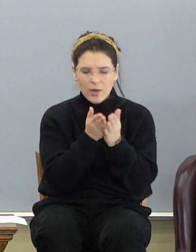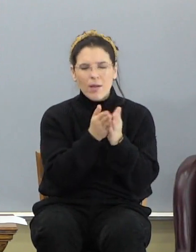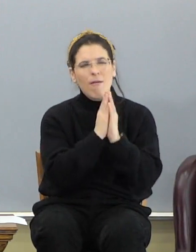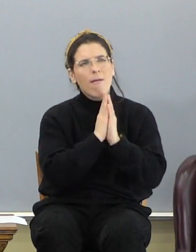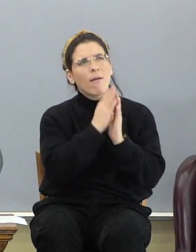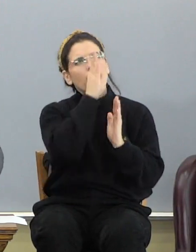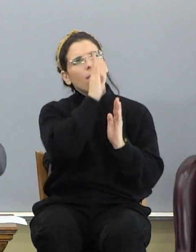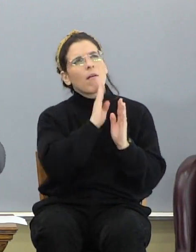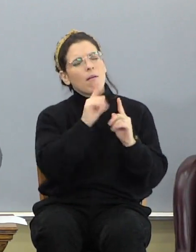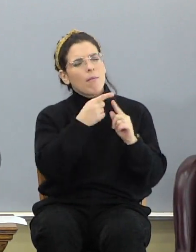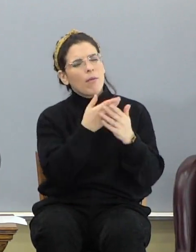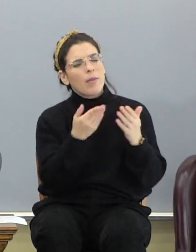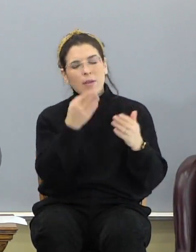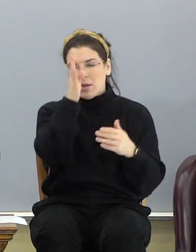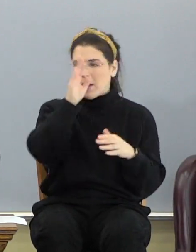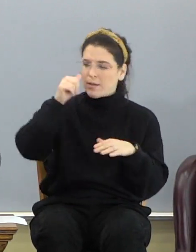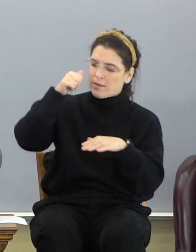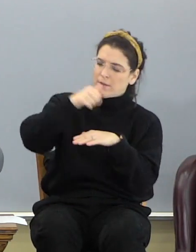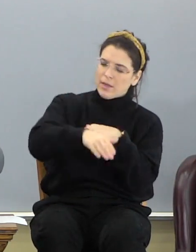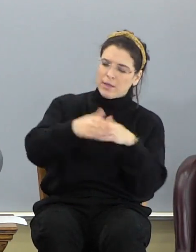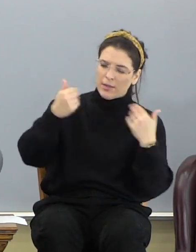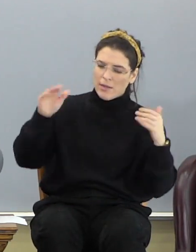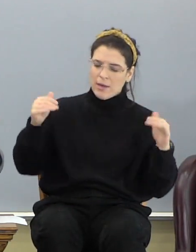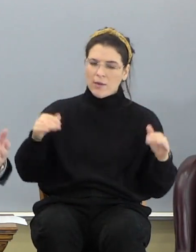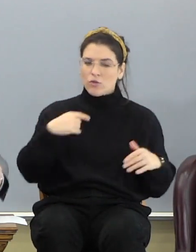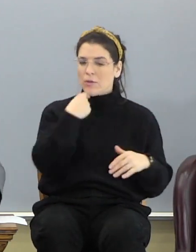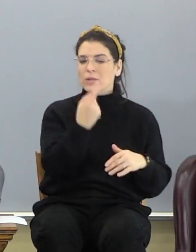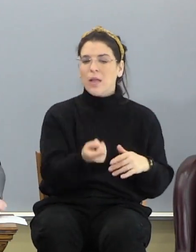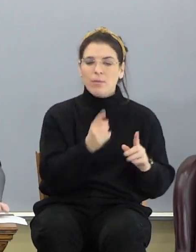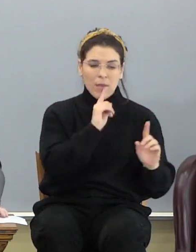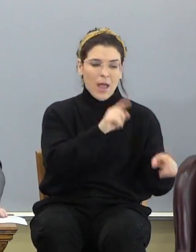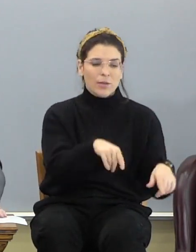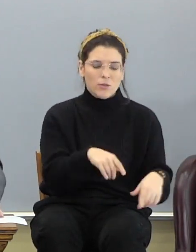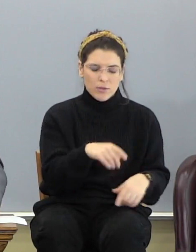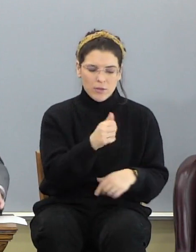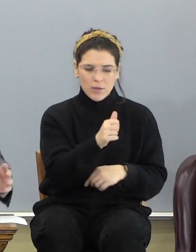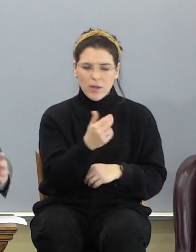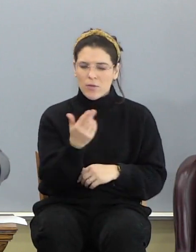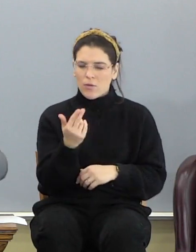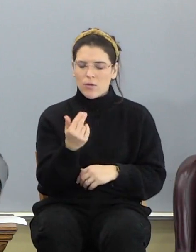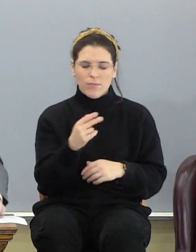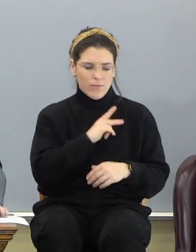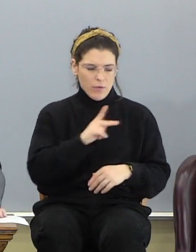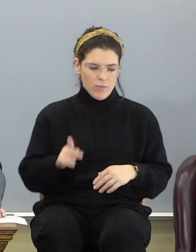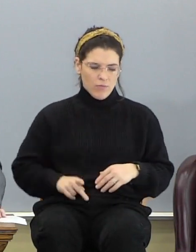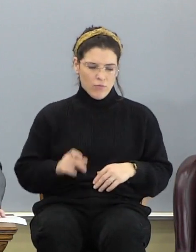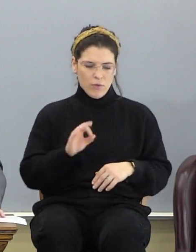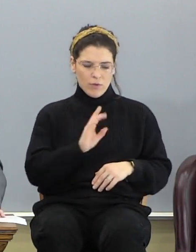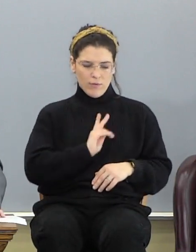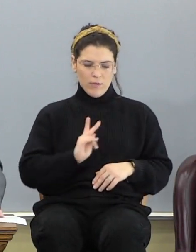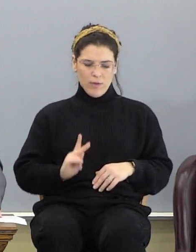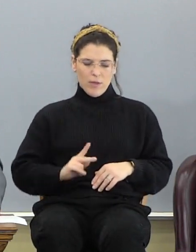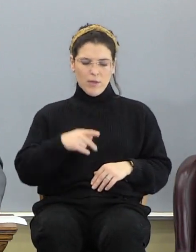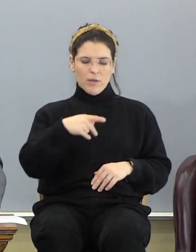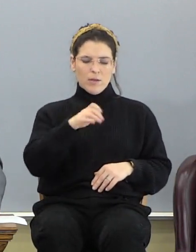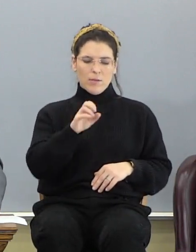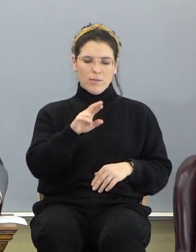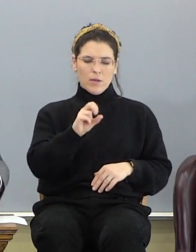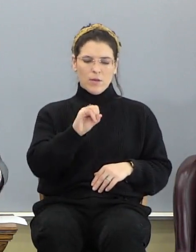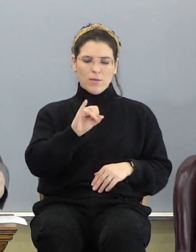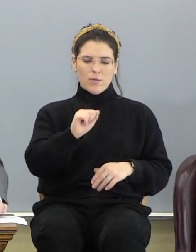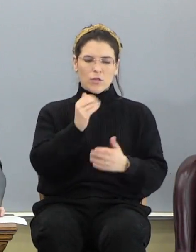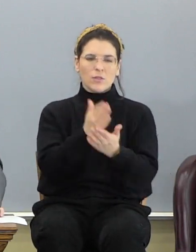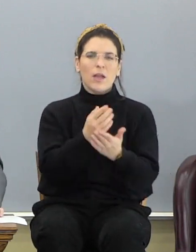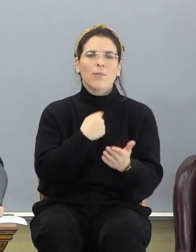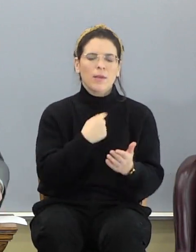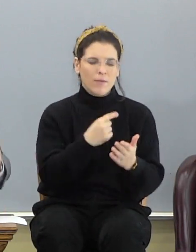and God commissioned an angel to go tell him the answer. Verse 13, 10-13, the prince of the kingdom of Persia withstood me.